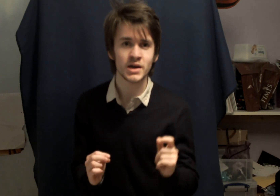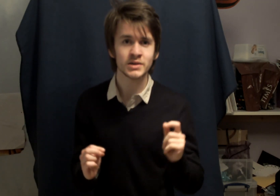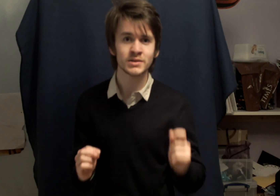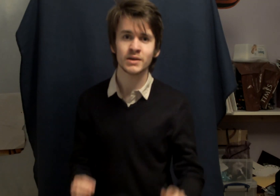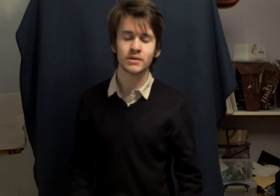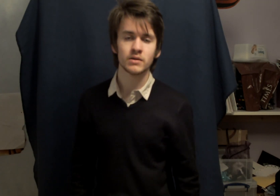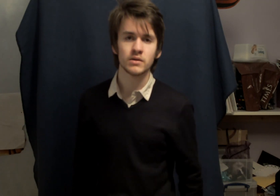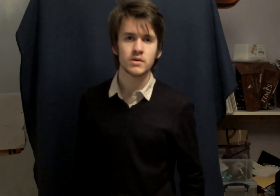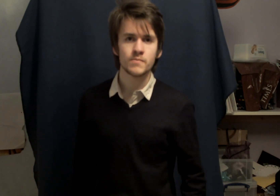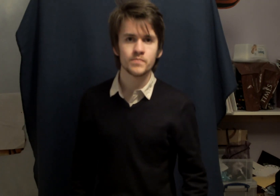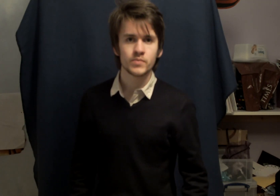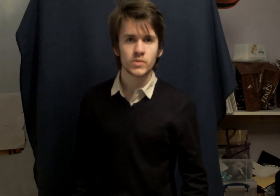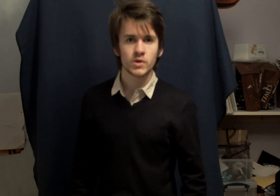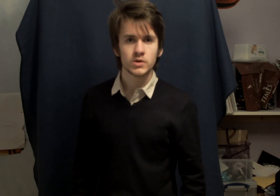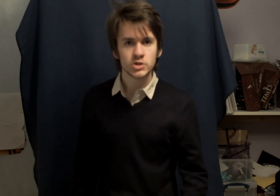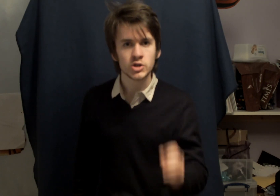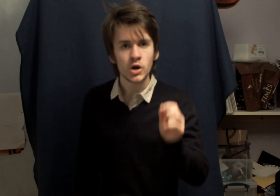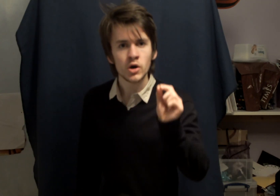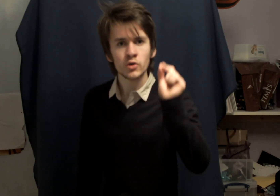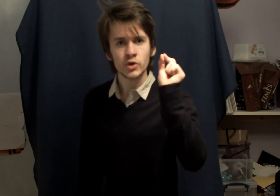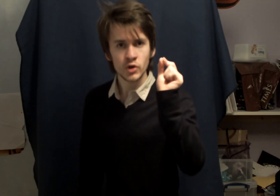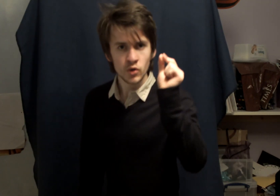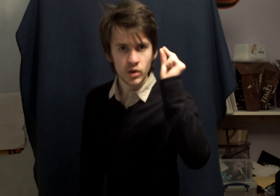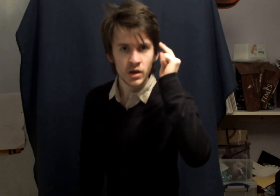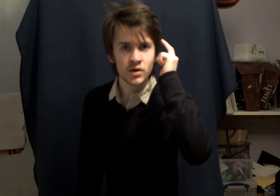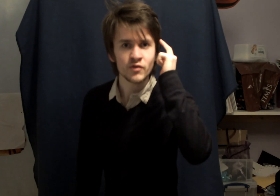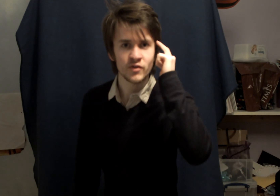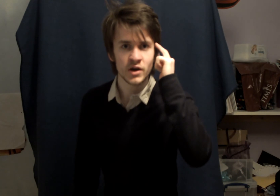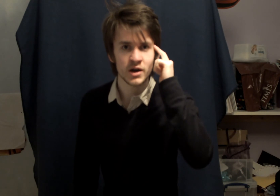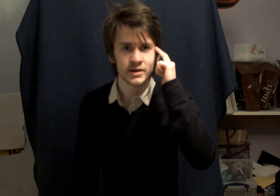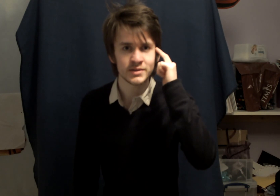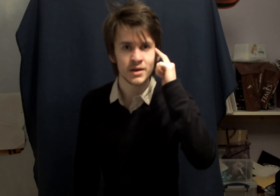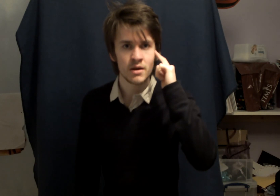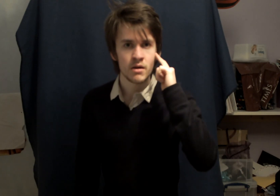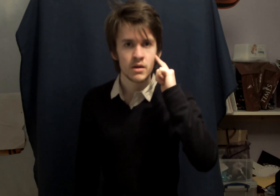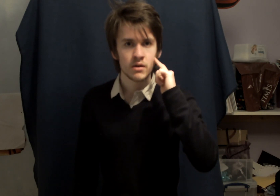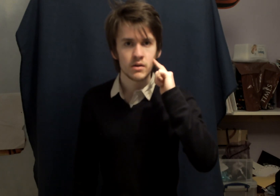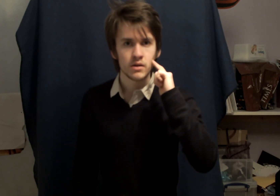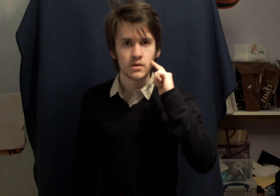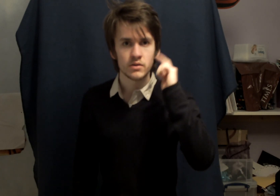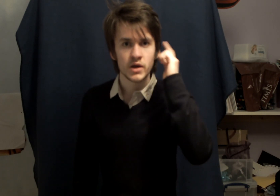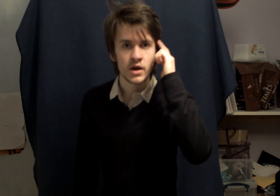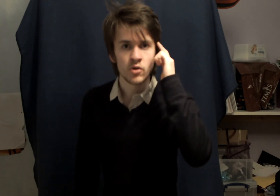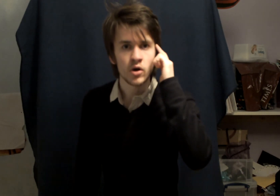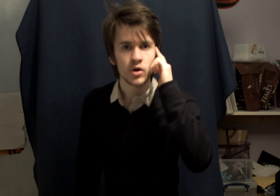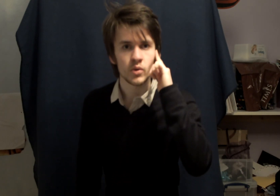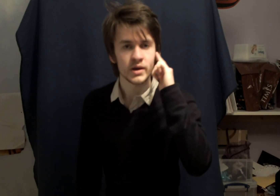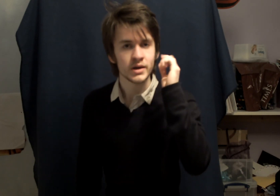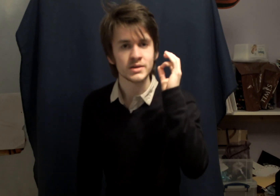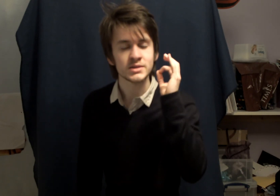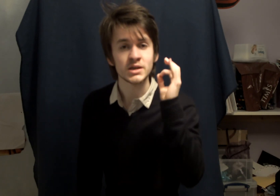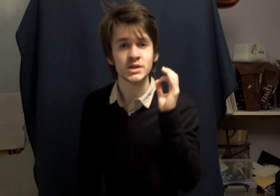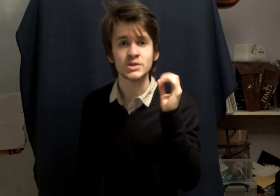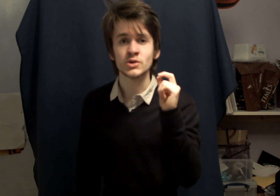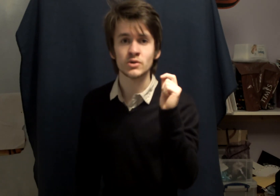so you will find they're always in your